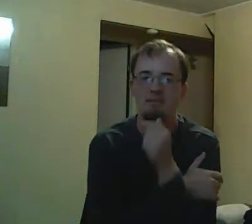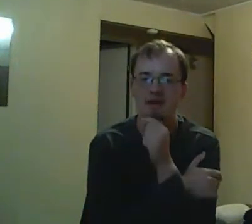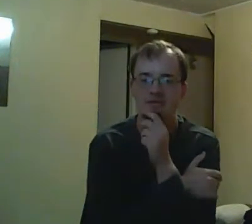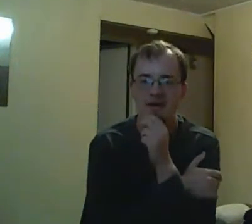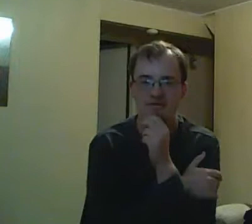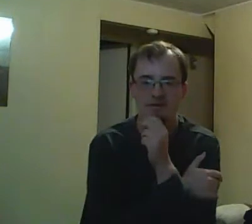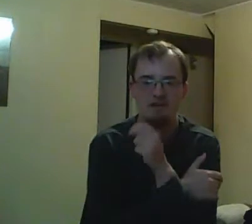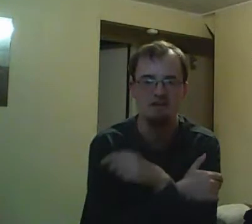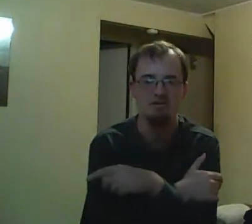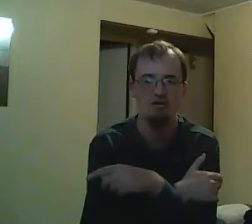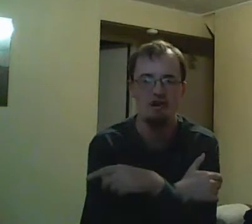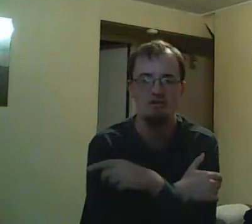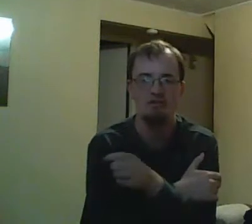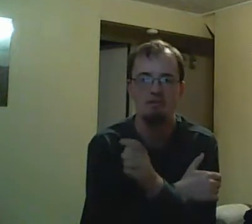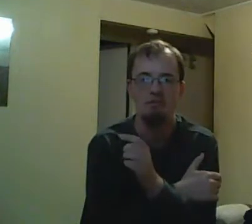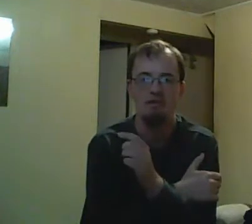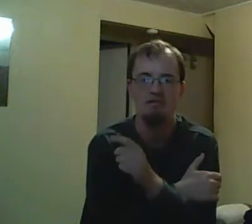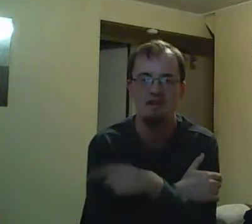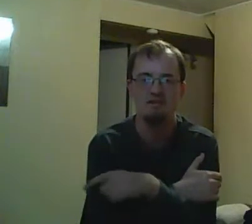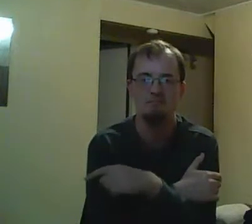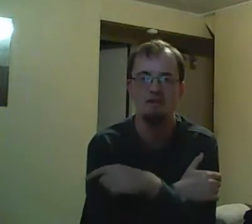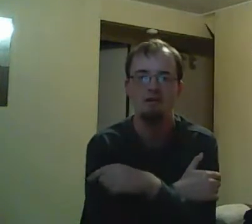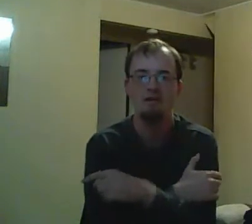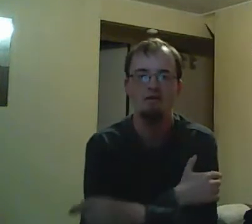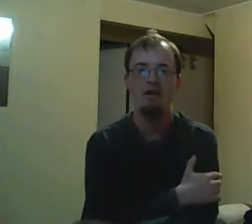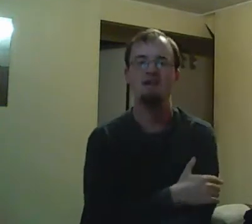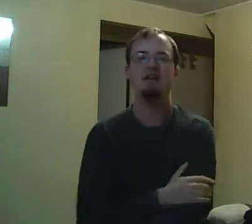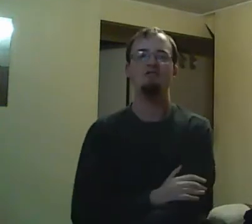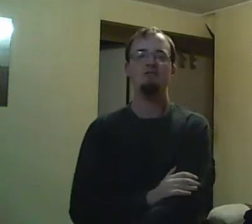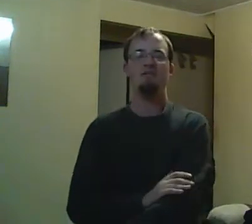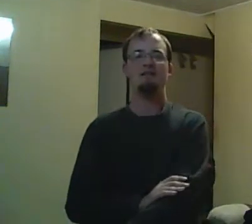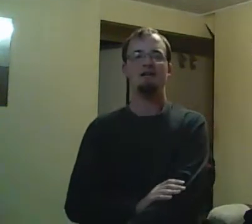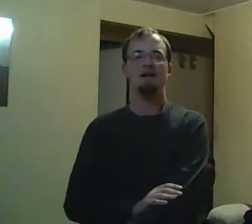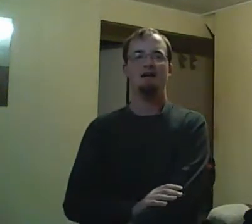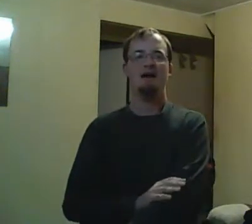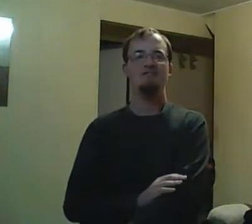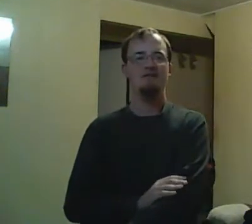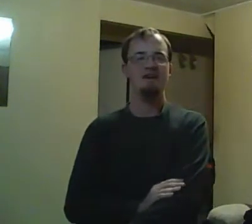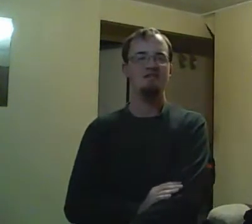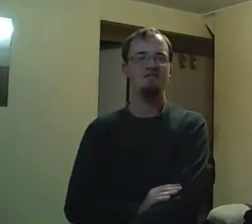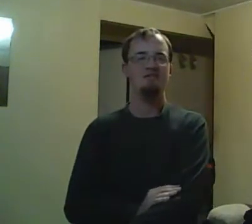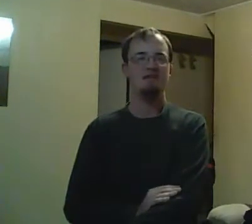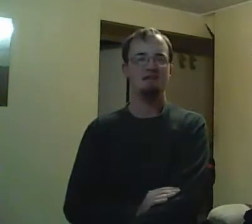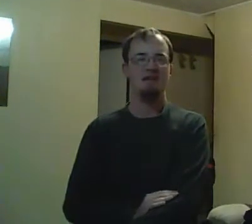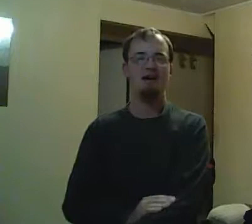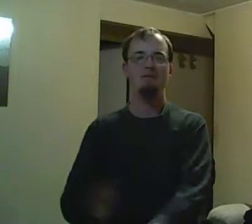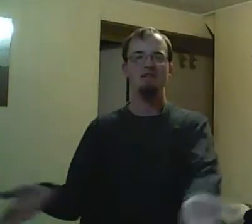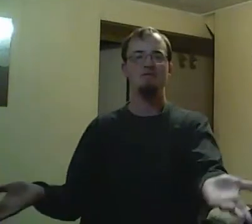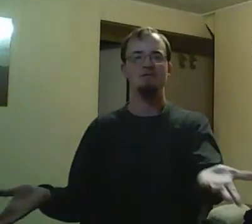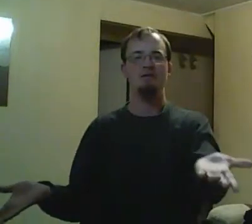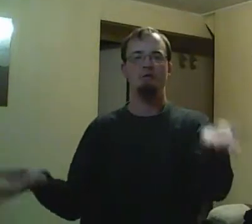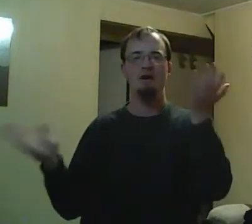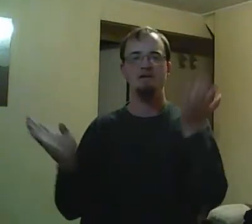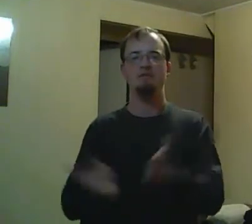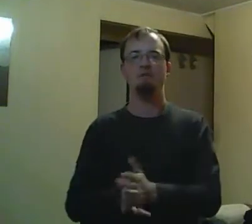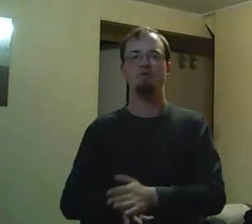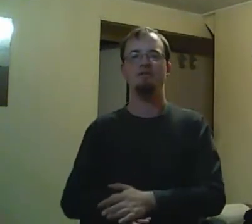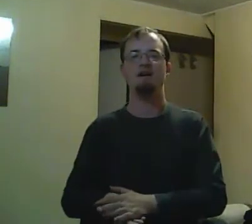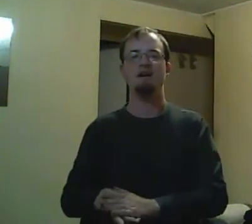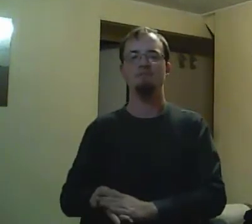So anyway, Rick still has the gun and looks worried about it. JT, Danny, mean, Manny's, I mean, Libby's